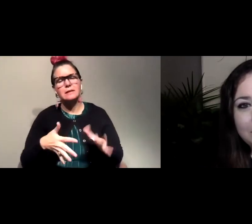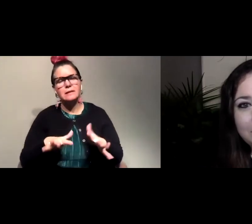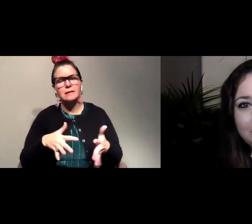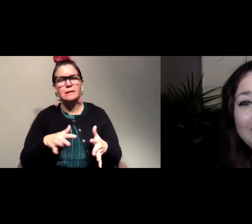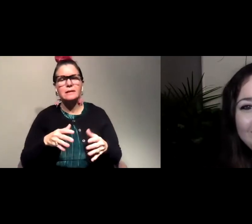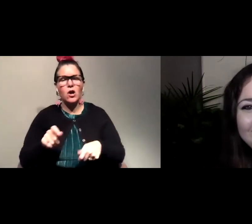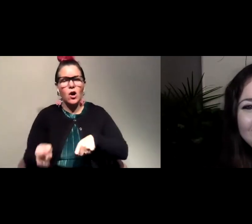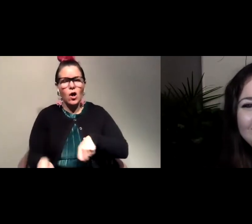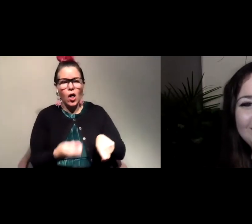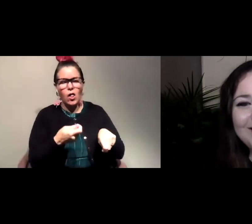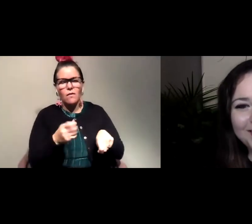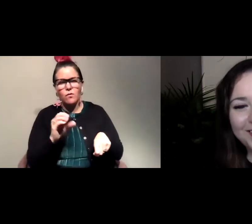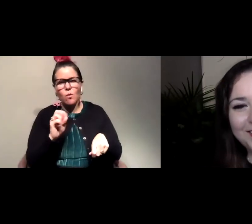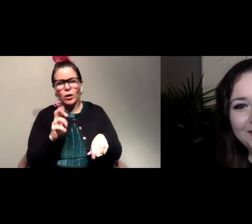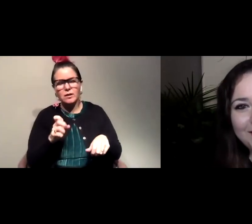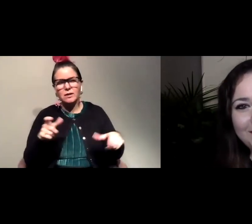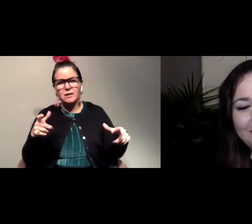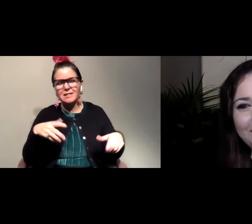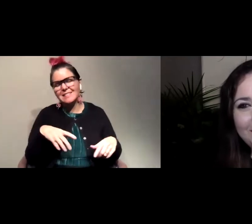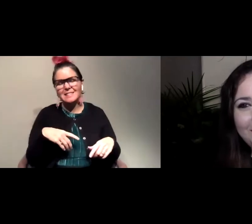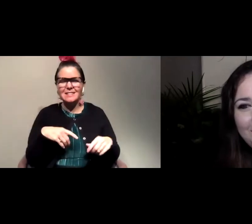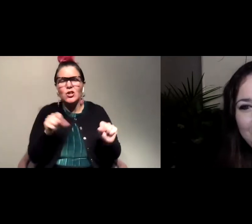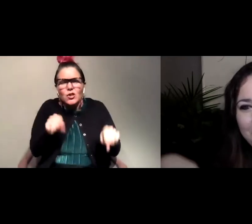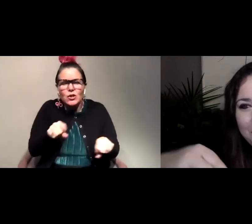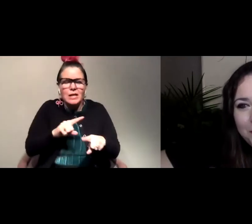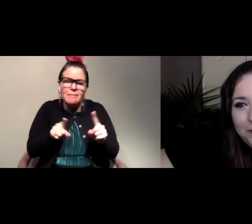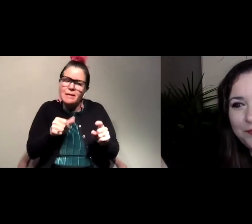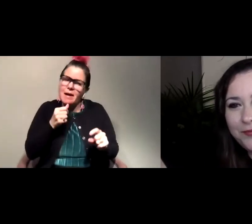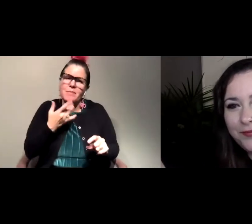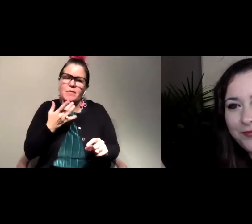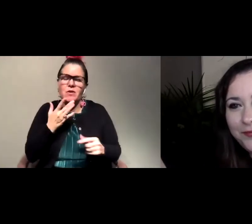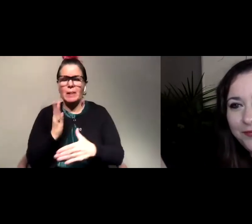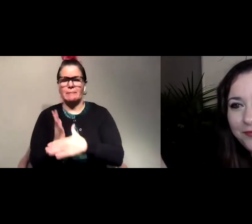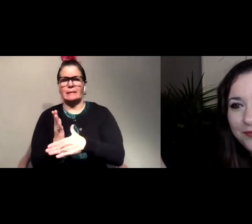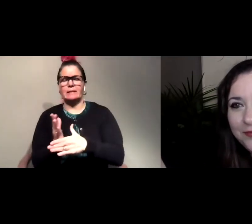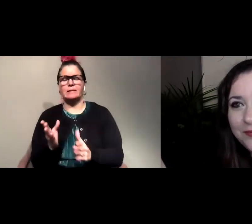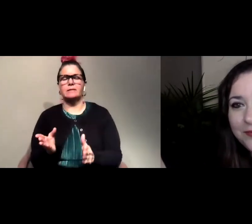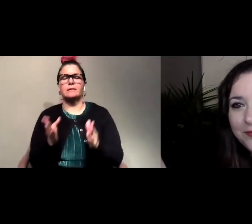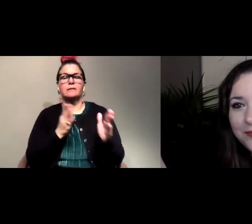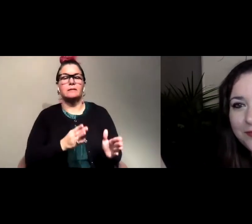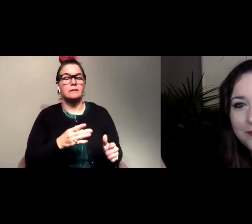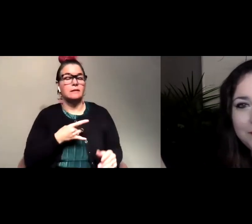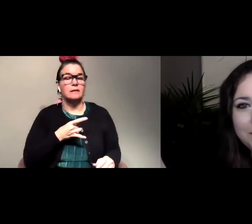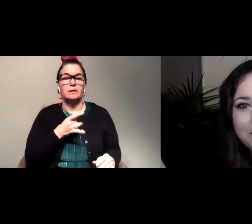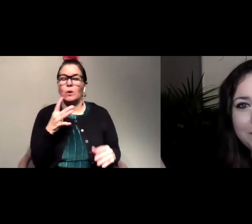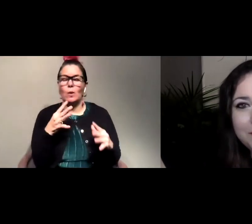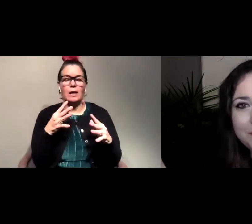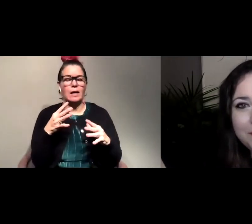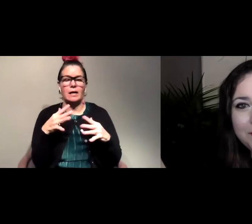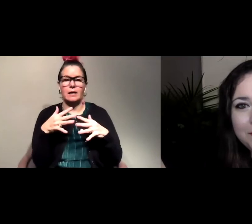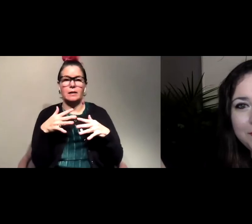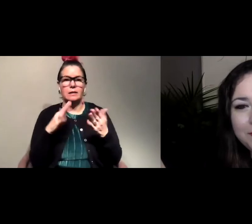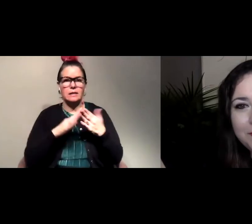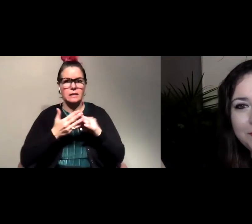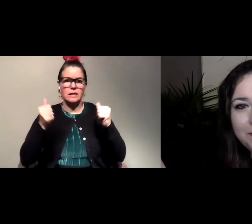golf course I don't really want to but I will so that'll be kind of a medium and I don't like dense dense parts of the city where